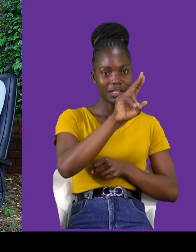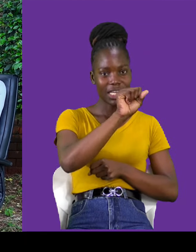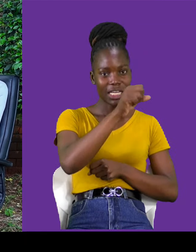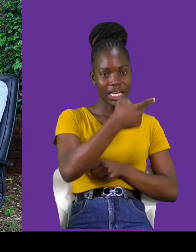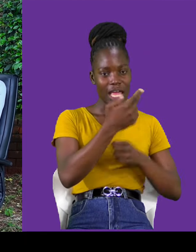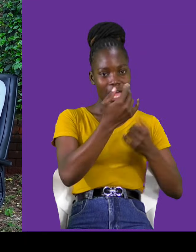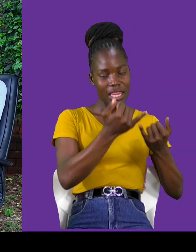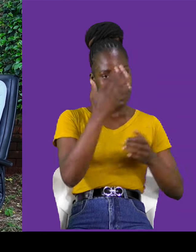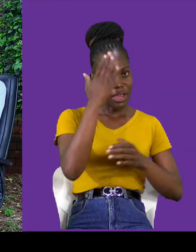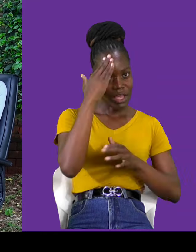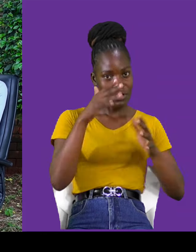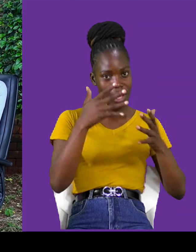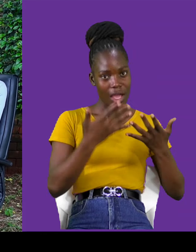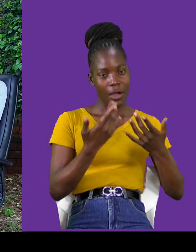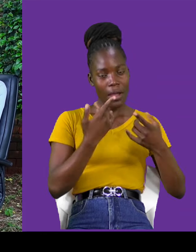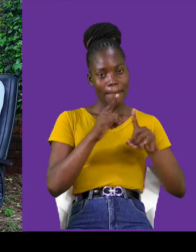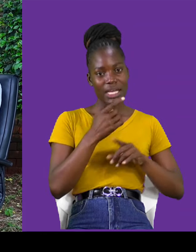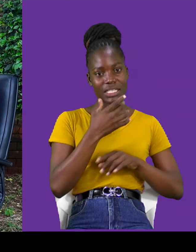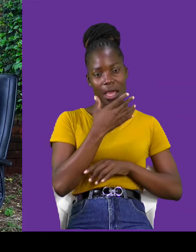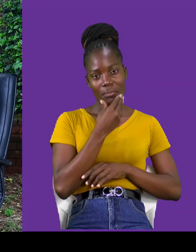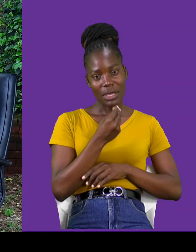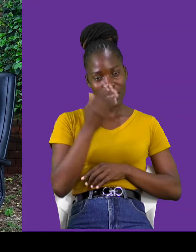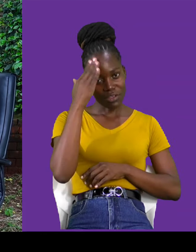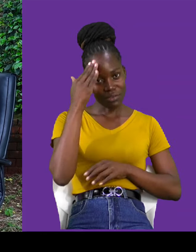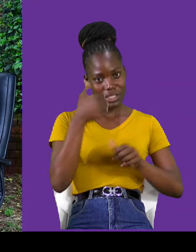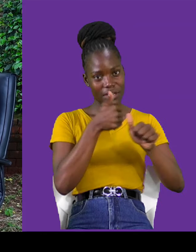but I do know how to to go about it, but I do know how to go about